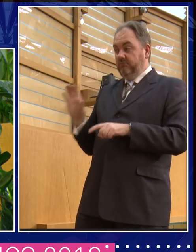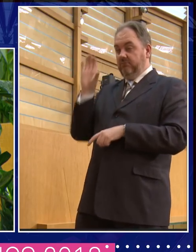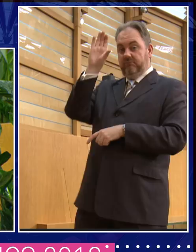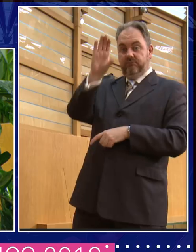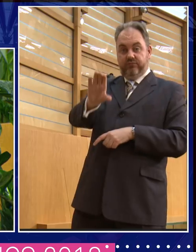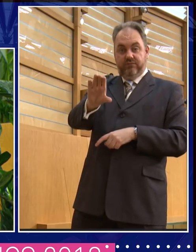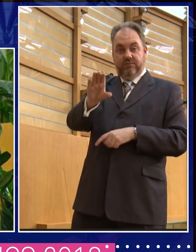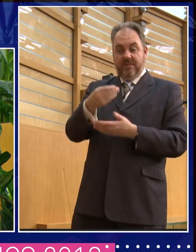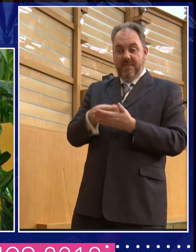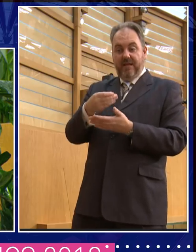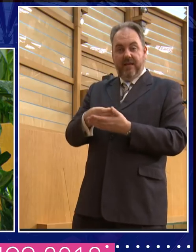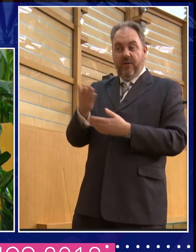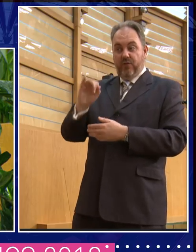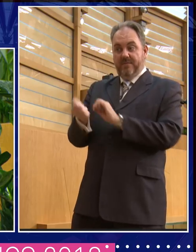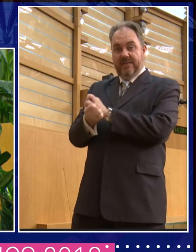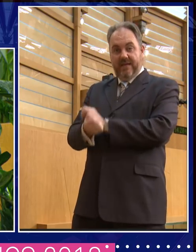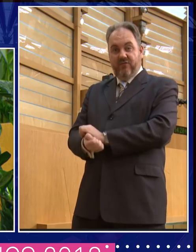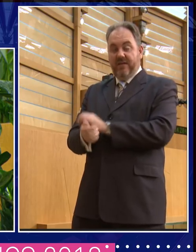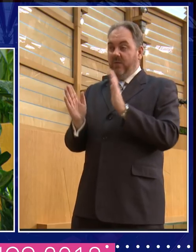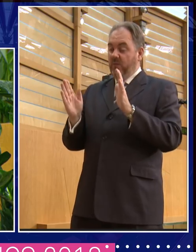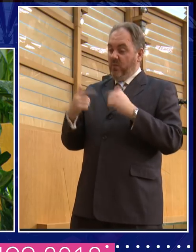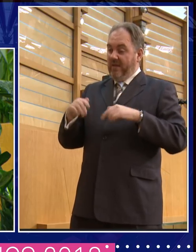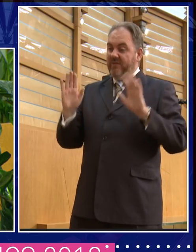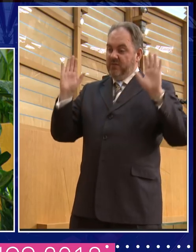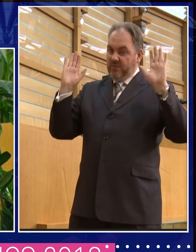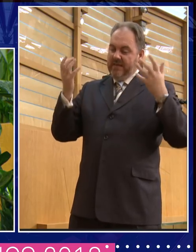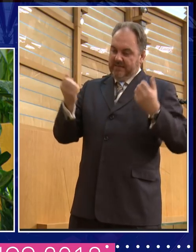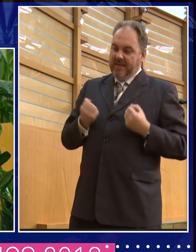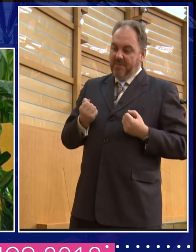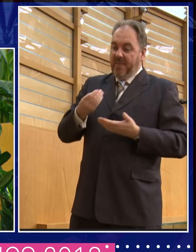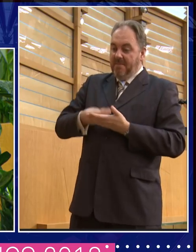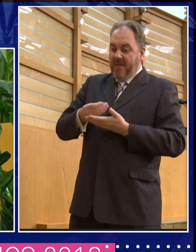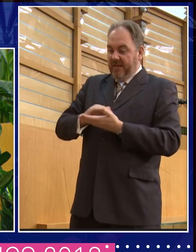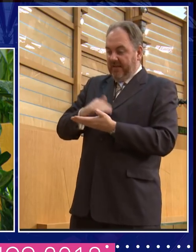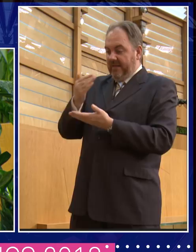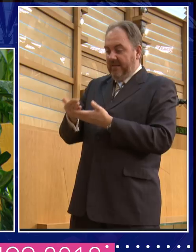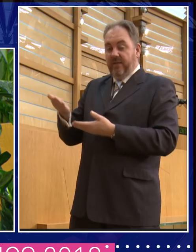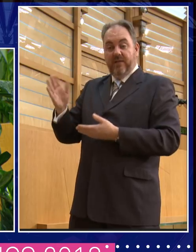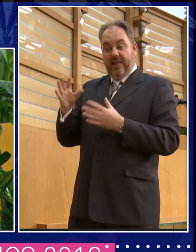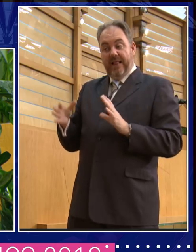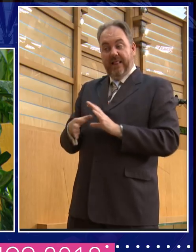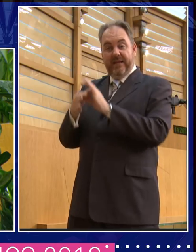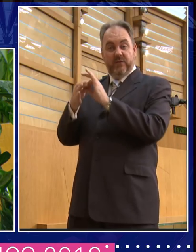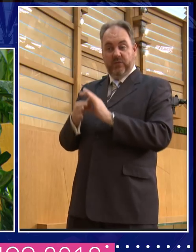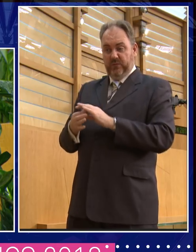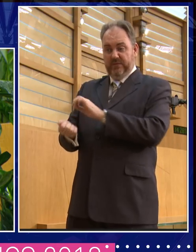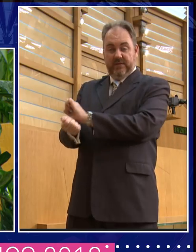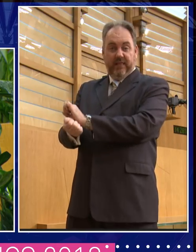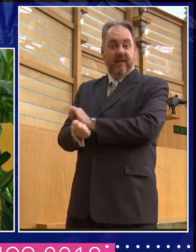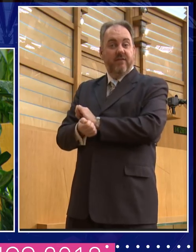you in the eye because we've got to accept where that money came from. We've got, we've got to see it by removing you.